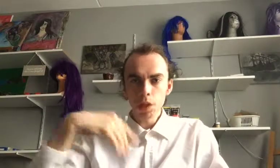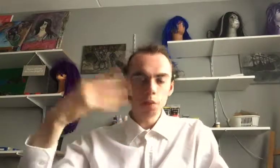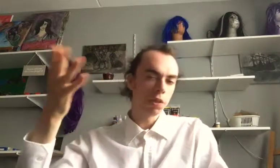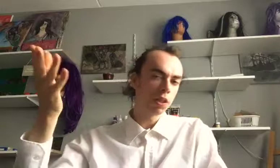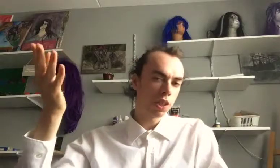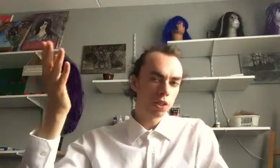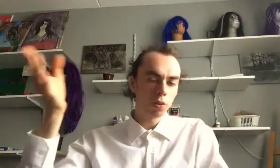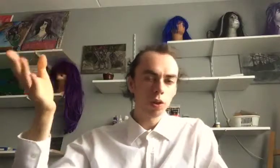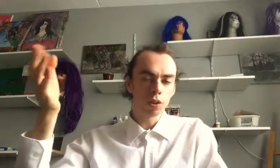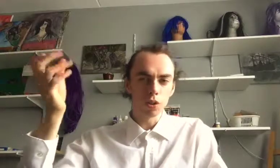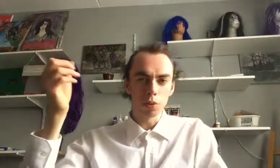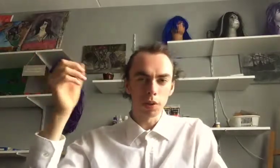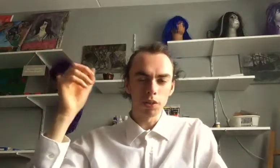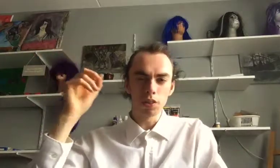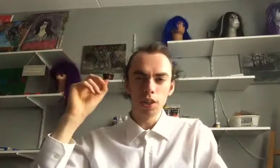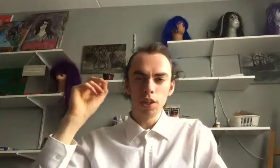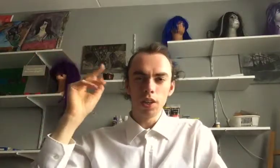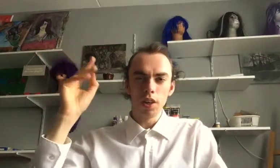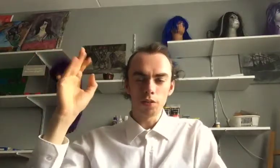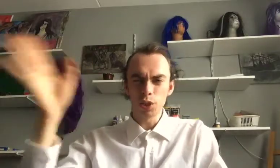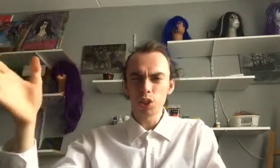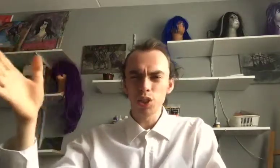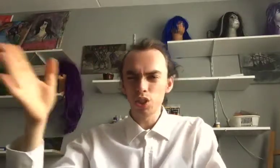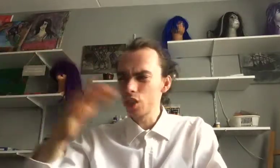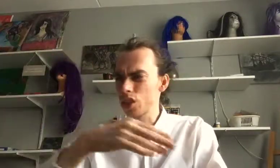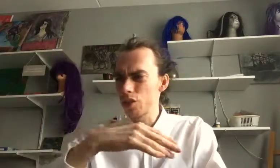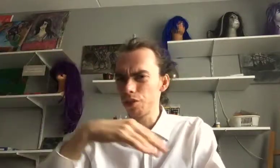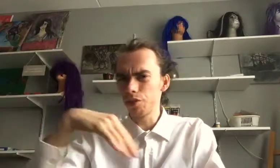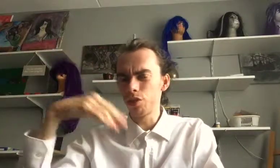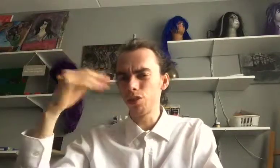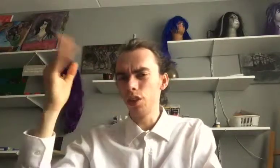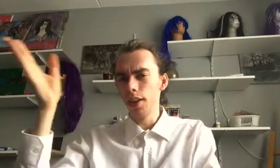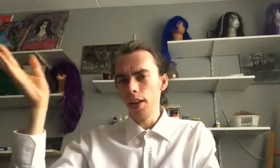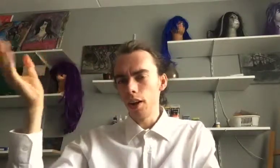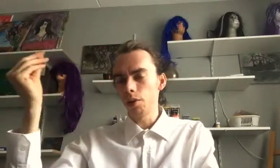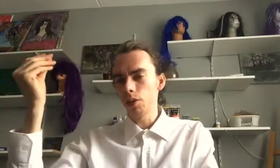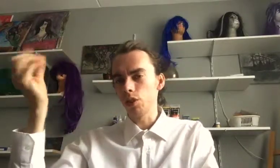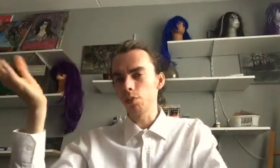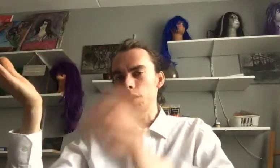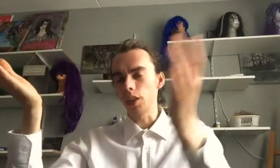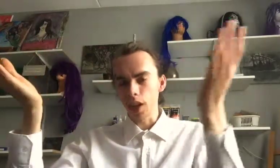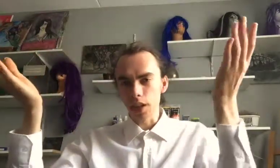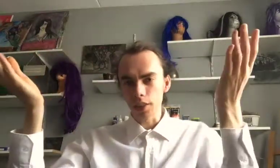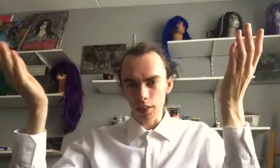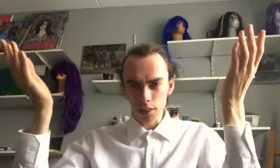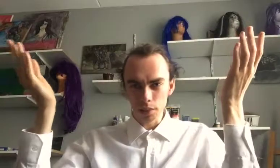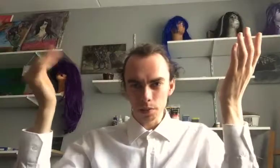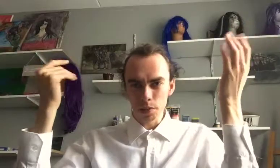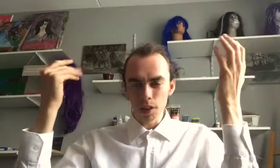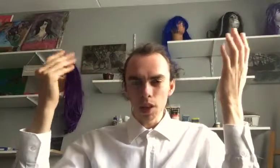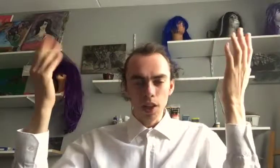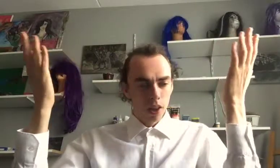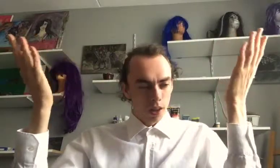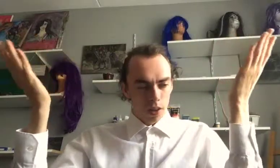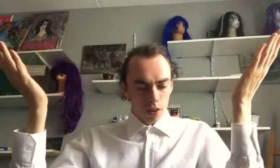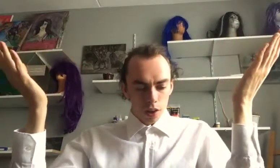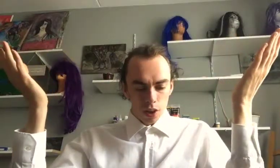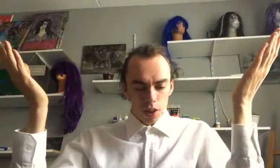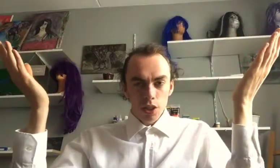Because, I know, what we're talking about. I've researched this stuff, for, around something like, um, at least